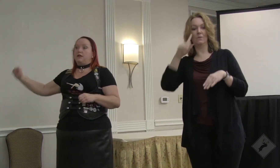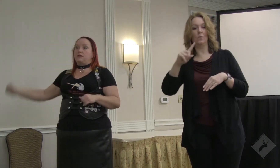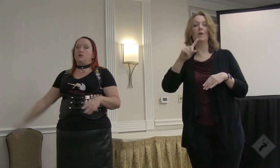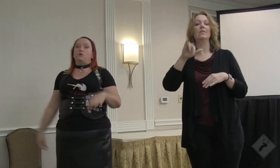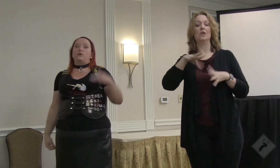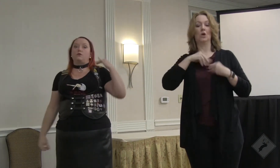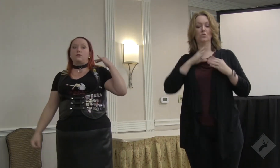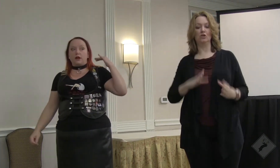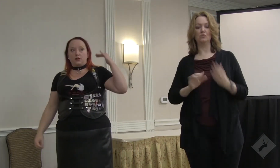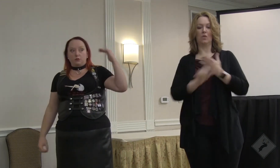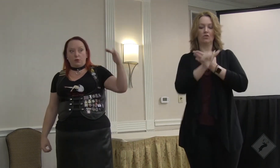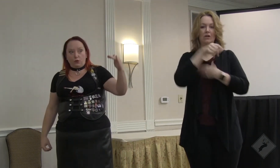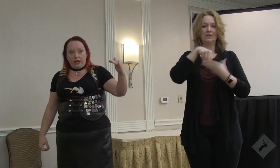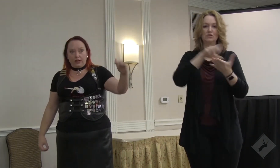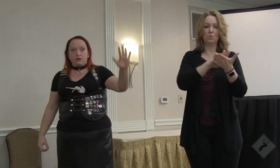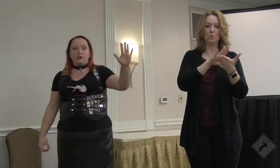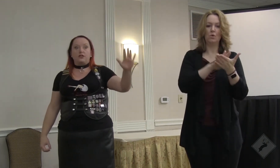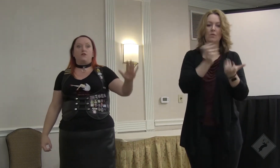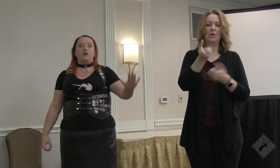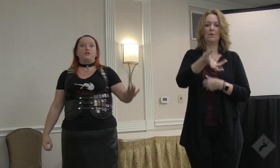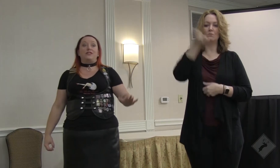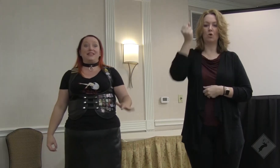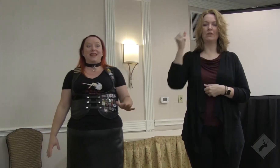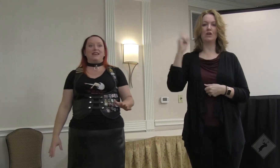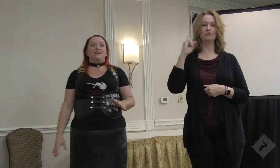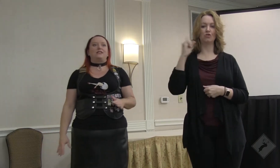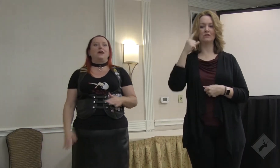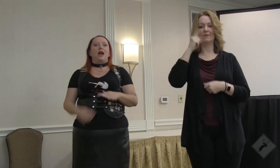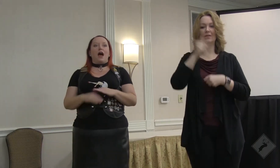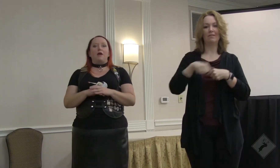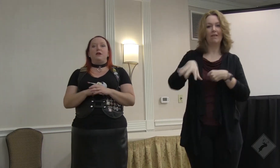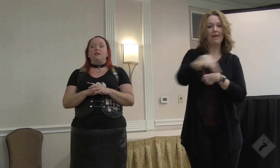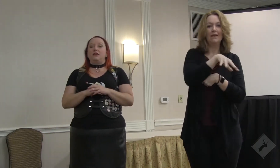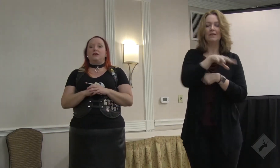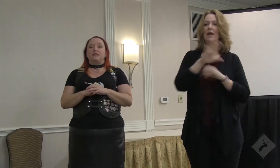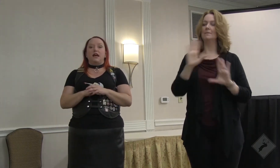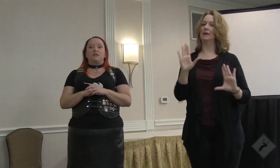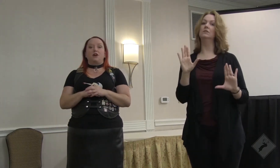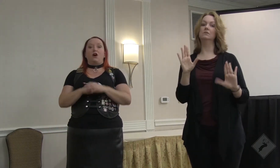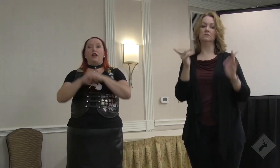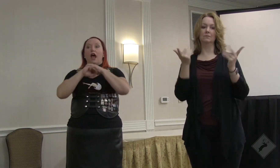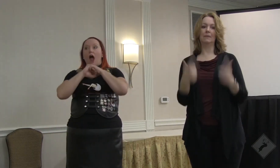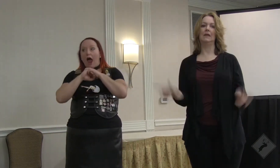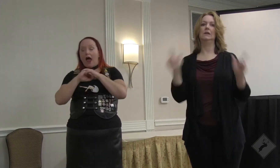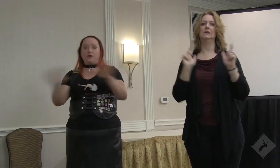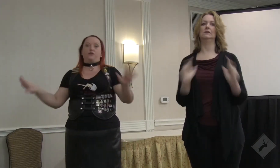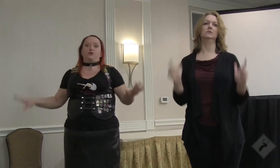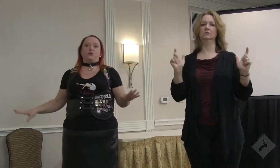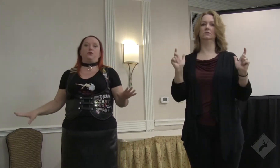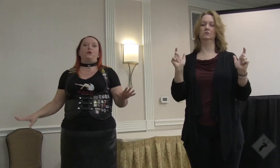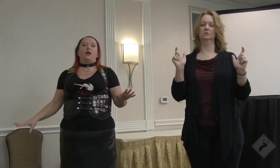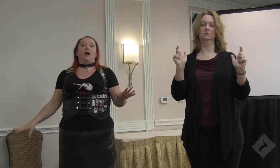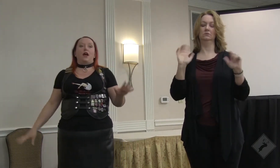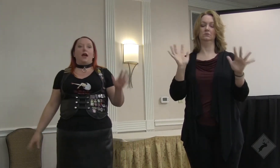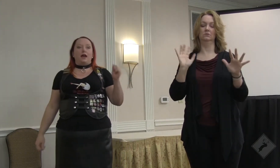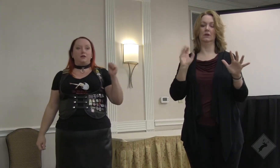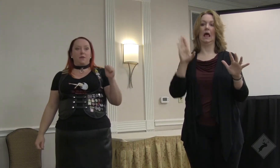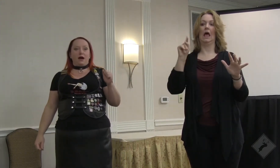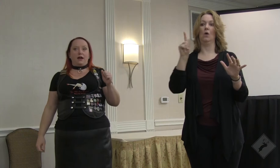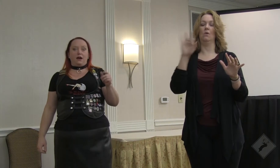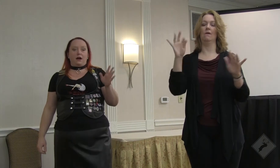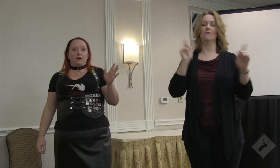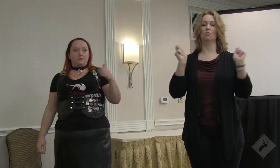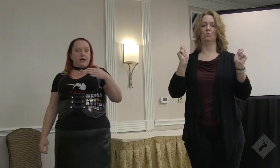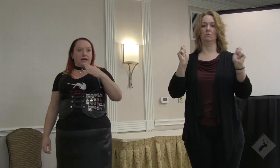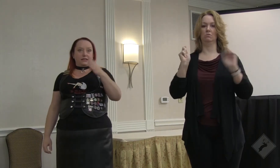being threatened at school. They were threatening to pull the insurance coverage of the land. I mean, this has gone out of control. And